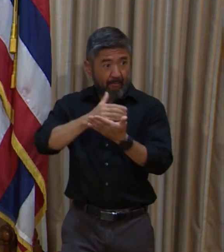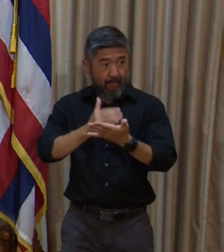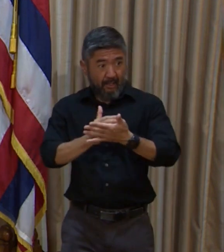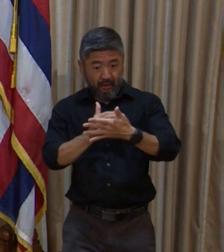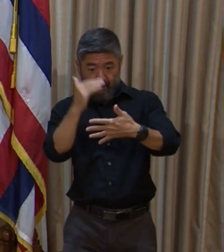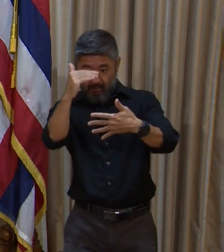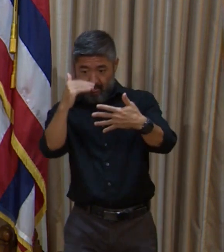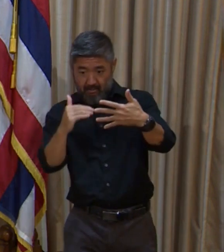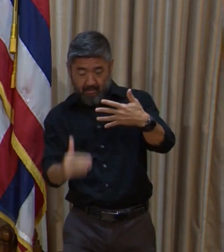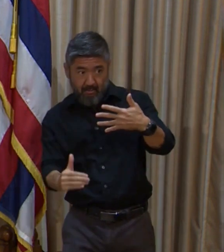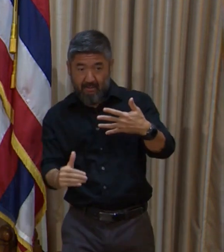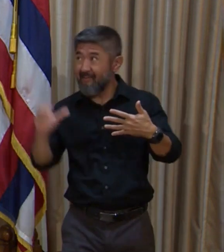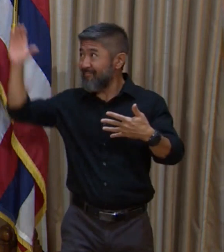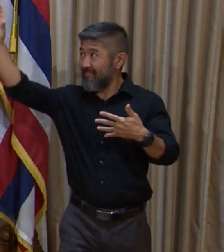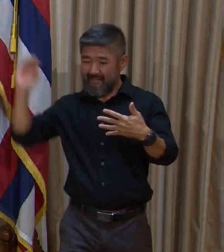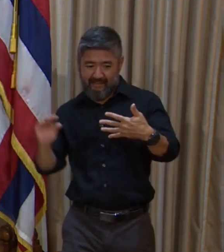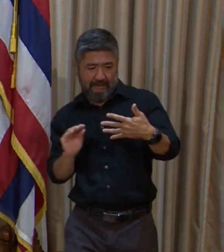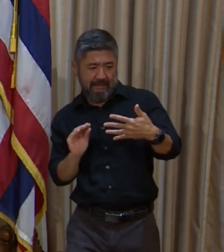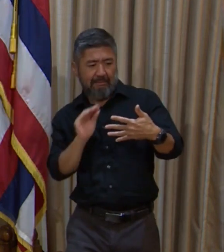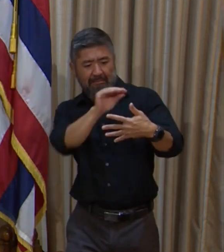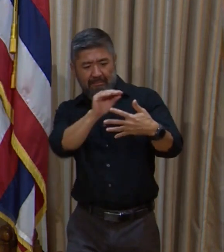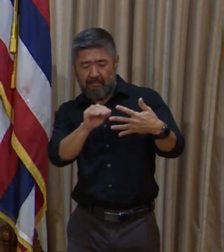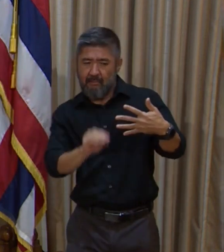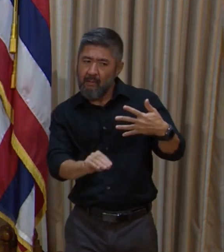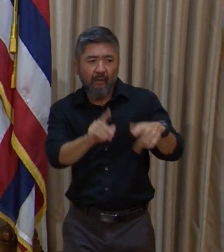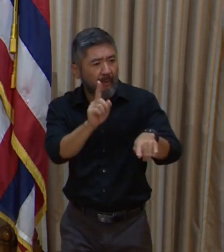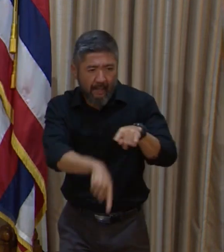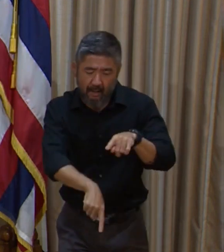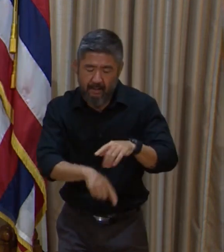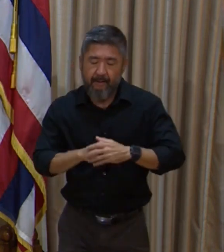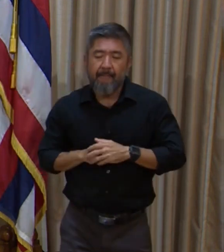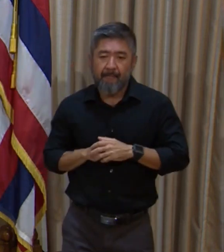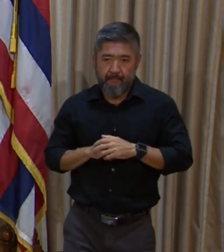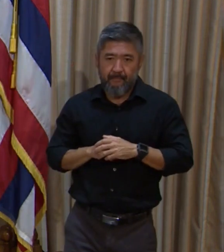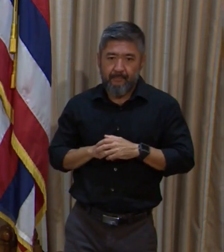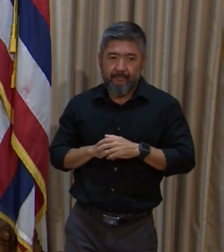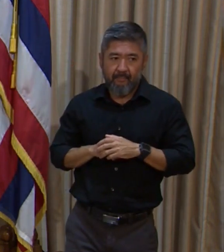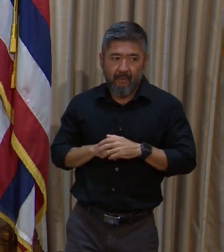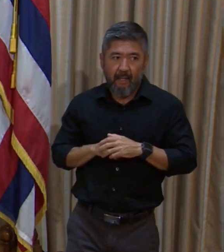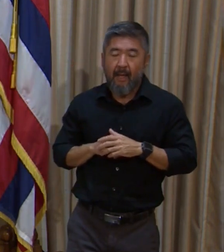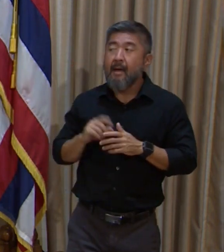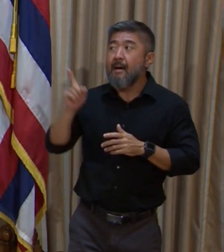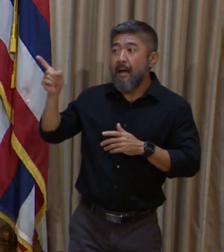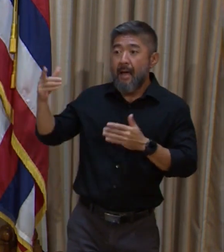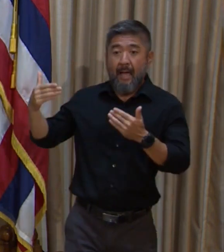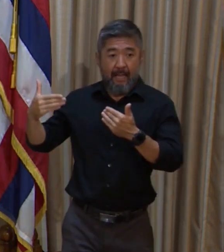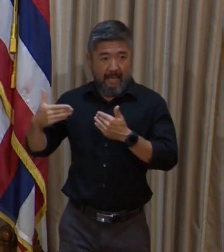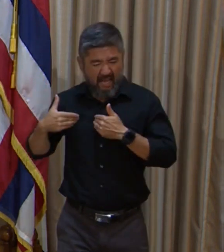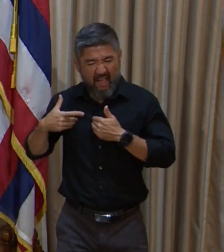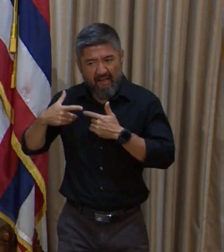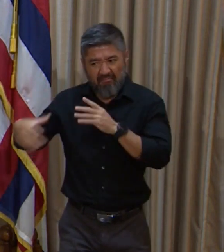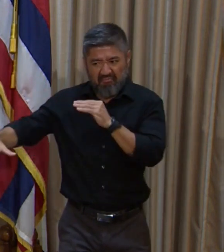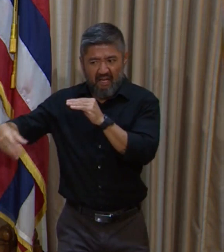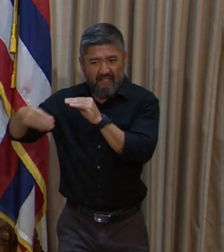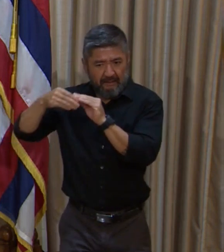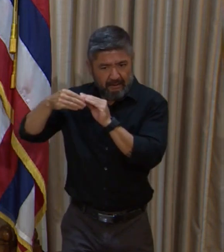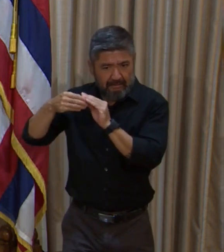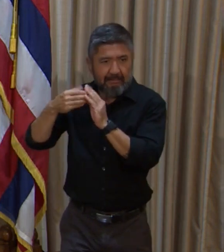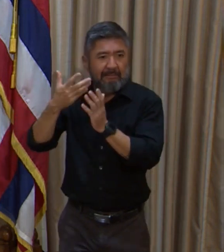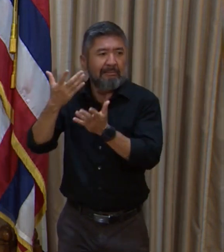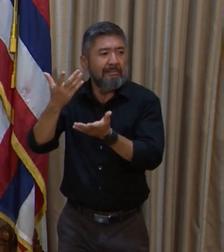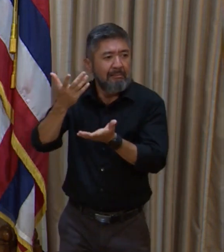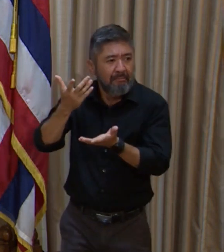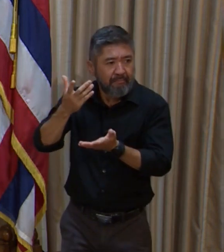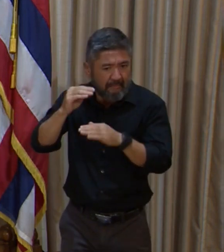at the time that it was passed. Now, they did issue subsequent advice that